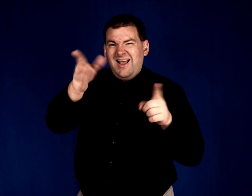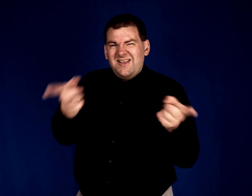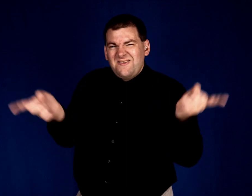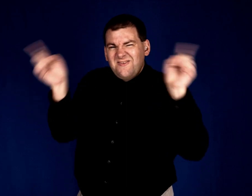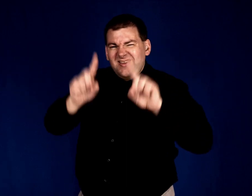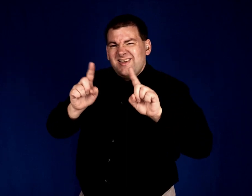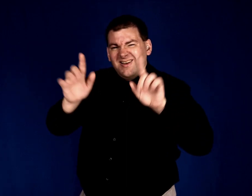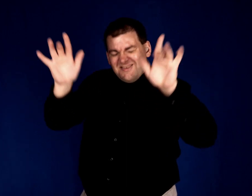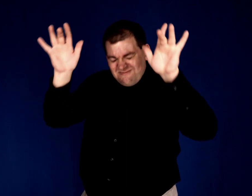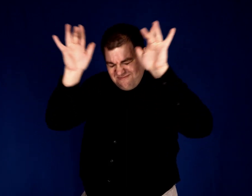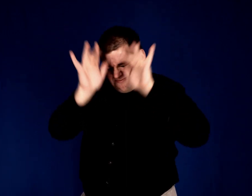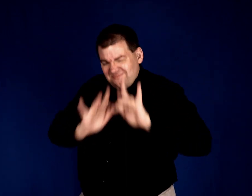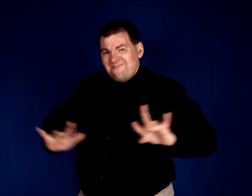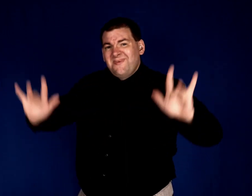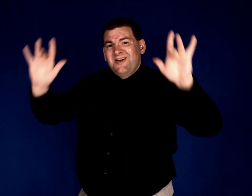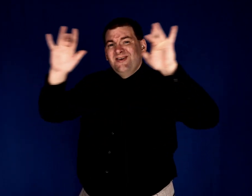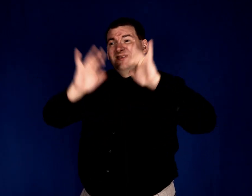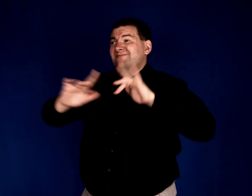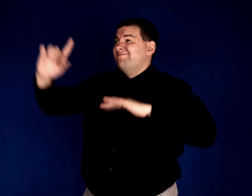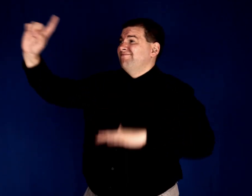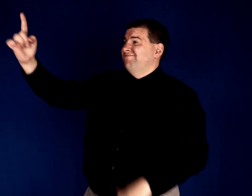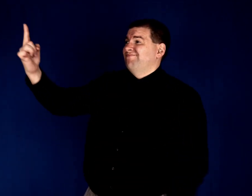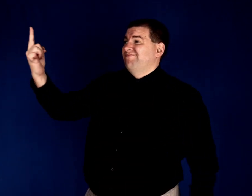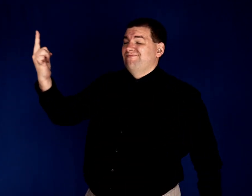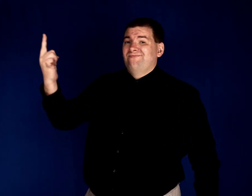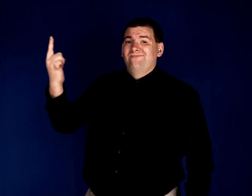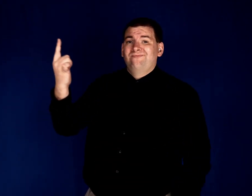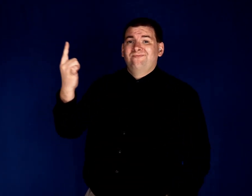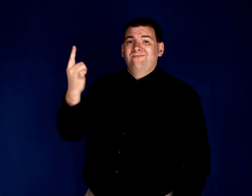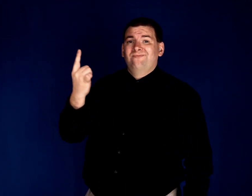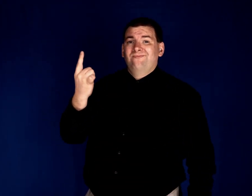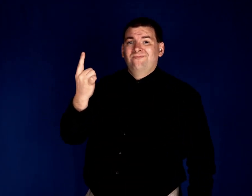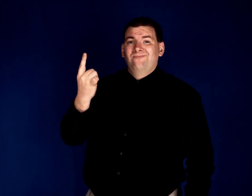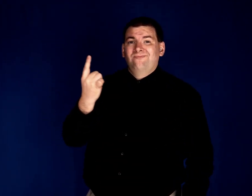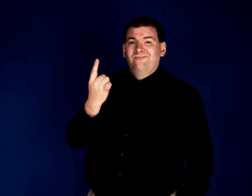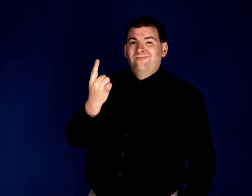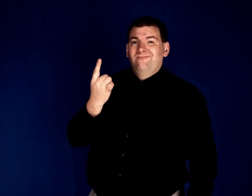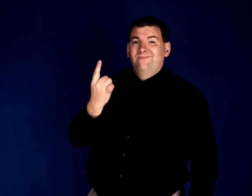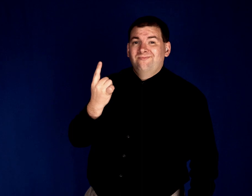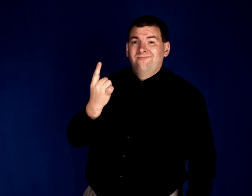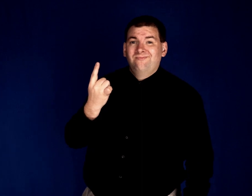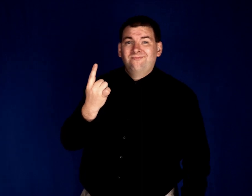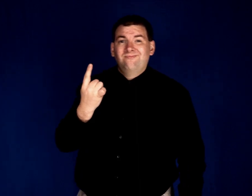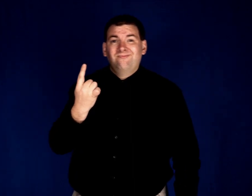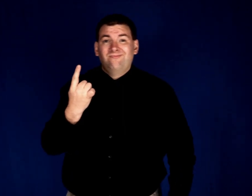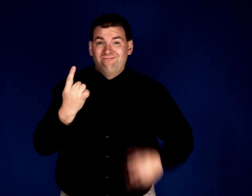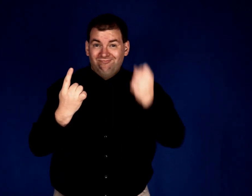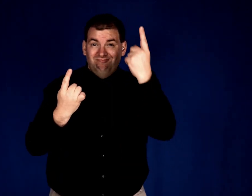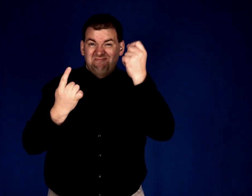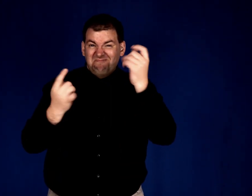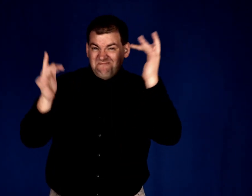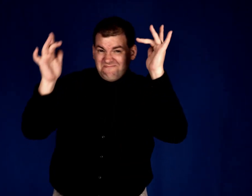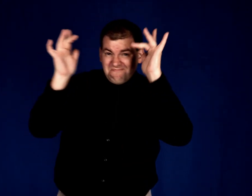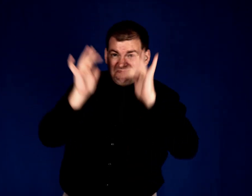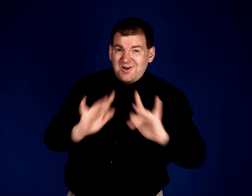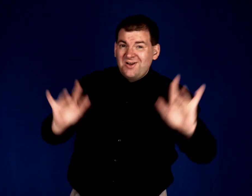mercy walked in Oh,